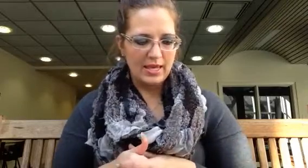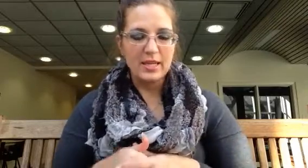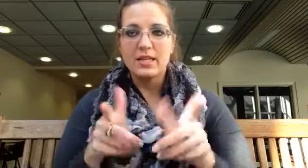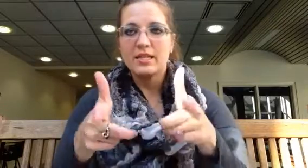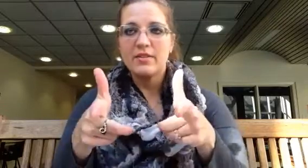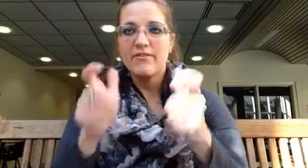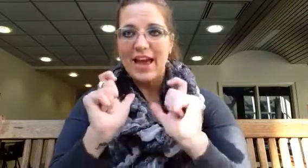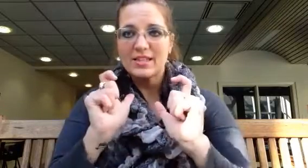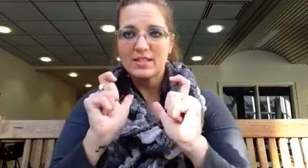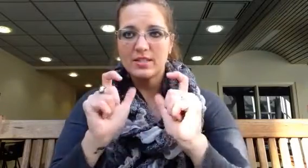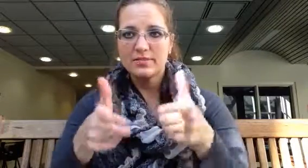And fast.